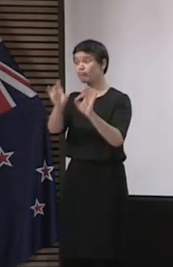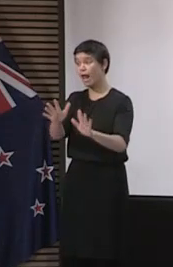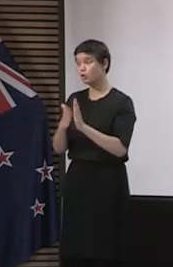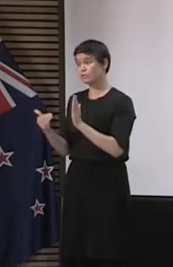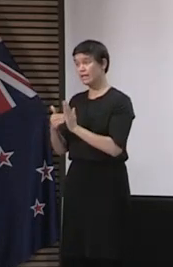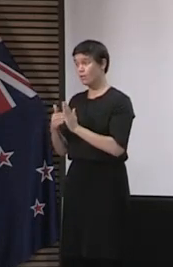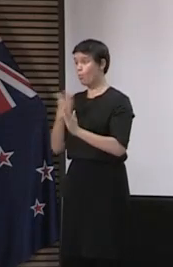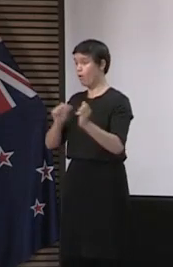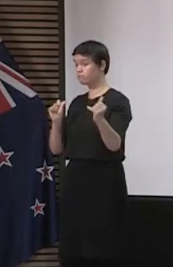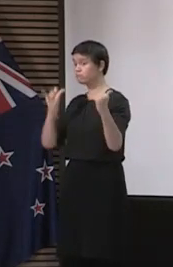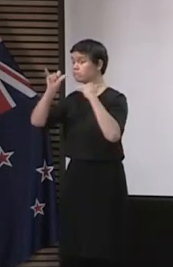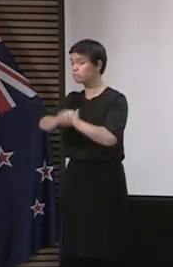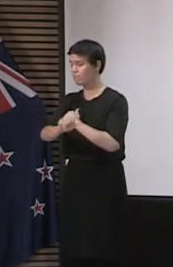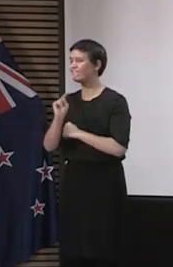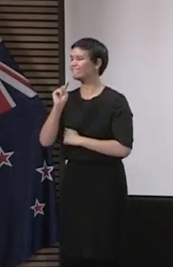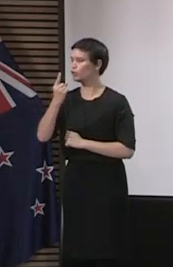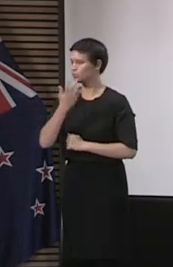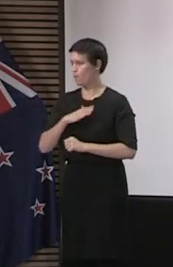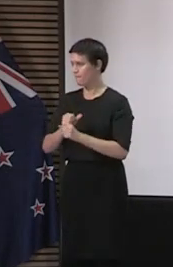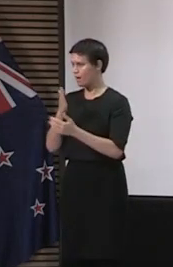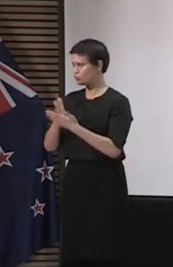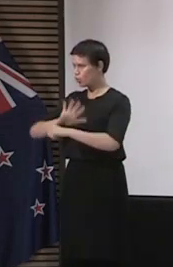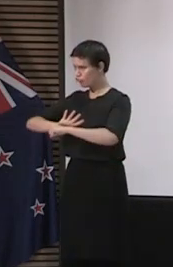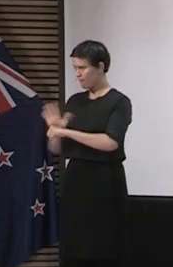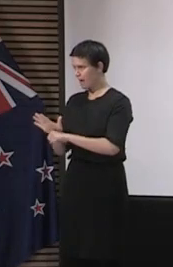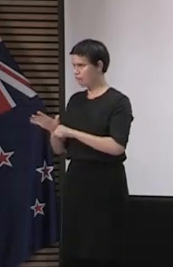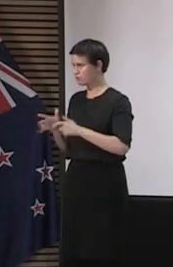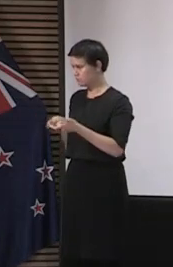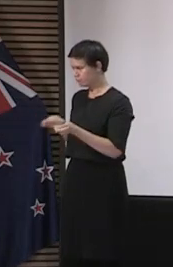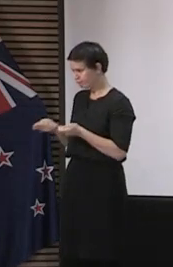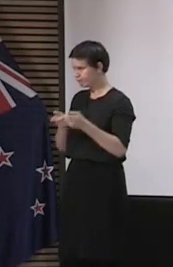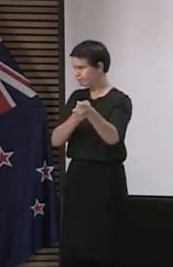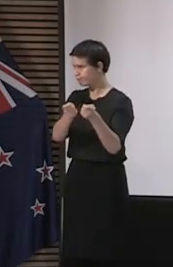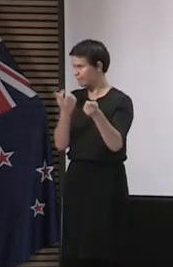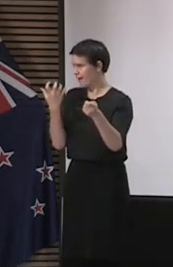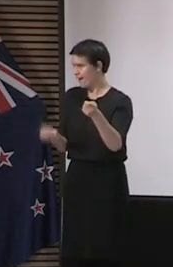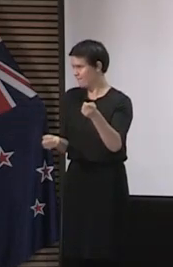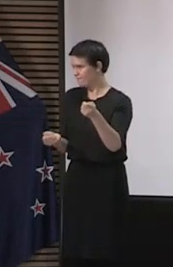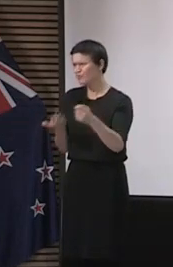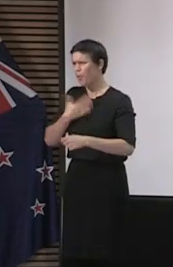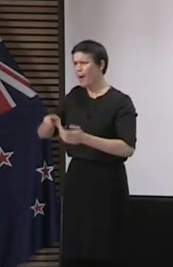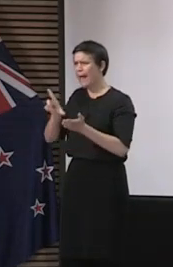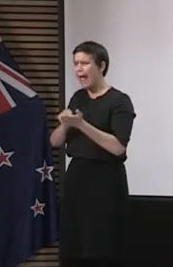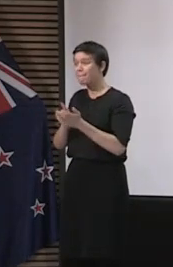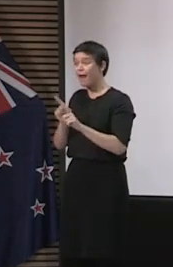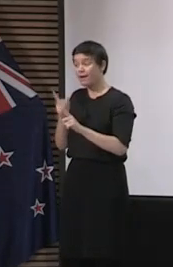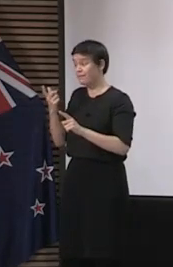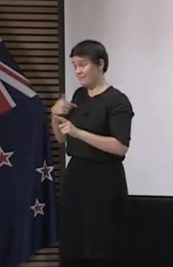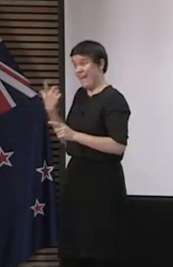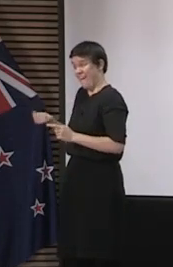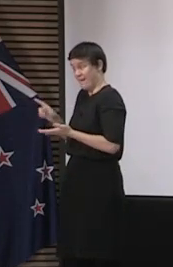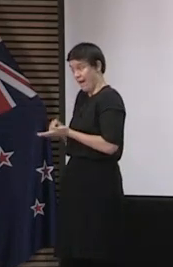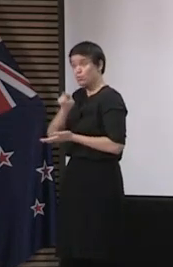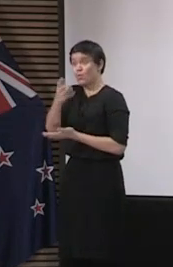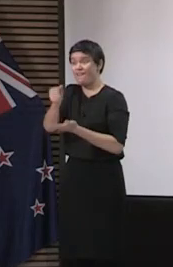So the last thing you want is essentially just a shared system where we're all having to contact trace between ourselves because we haven't managed to get cases down.